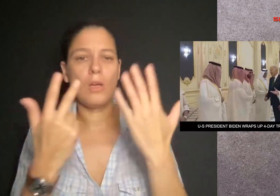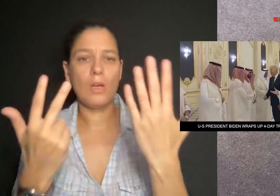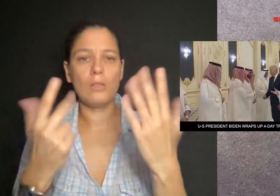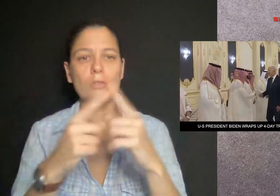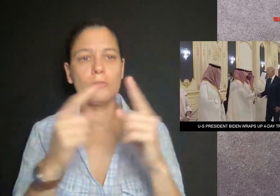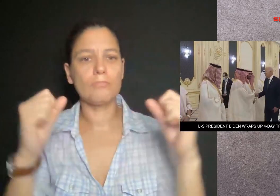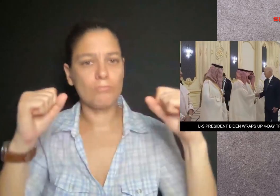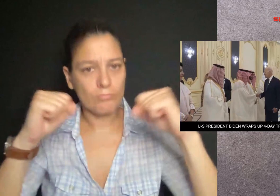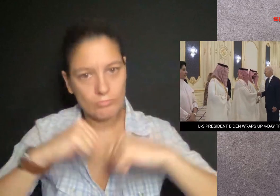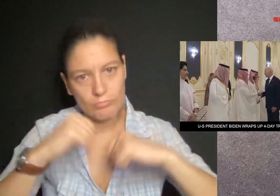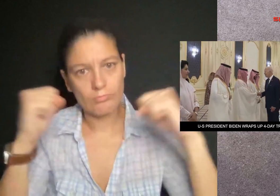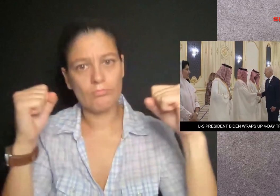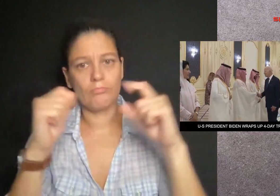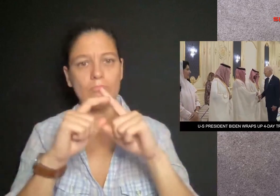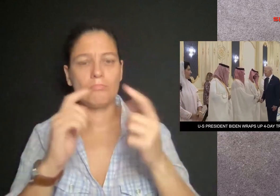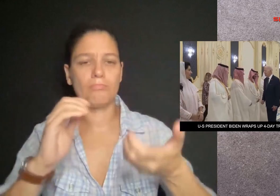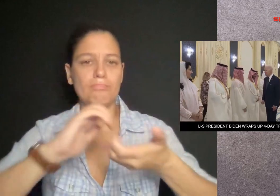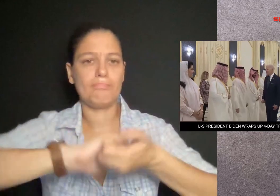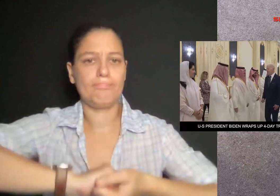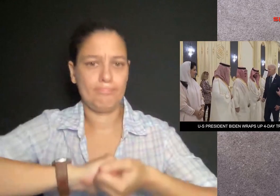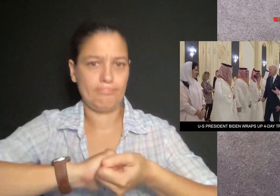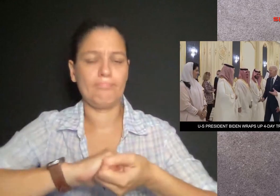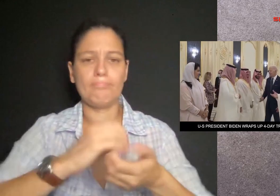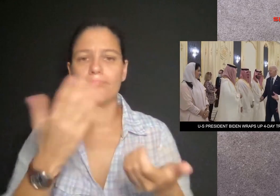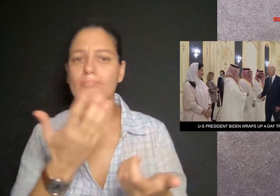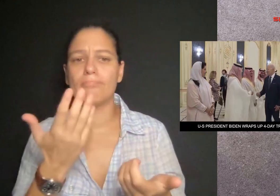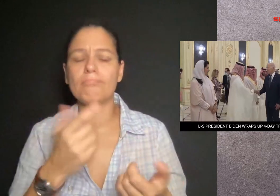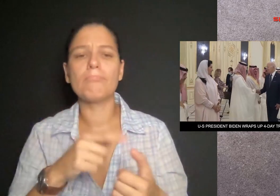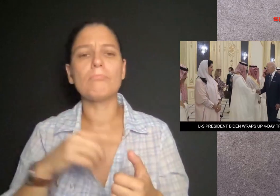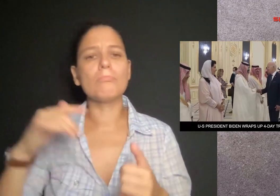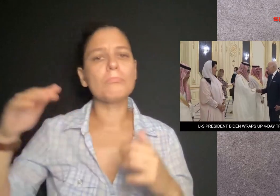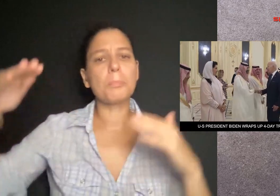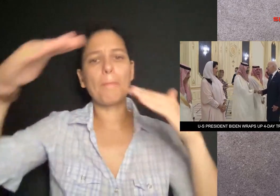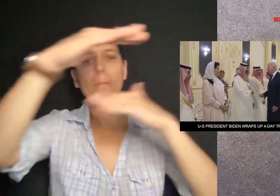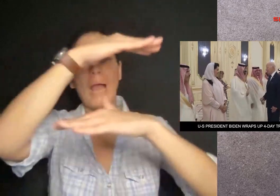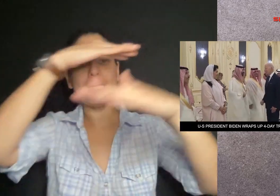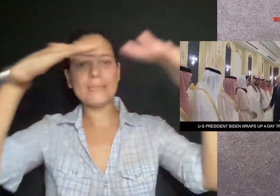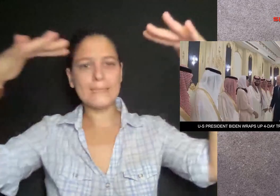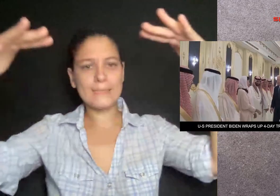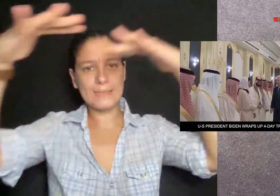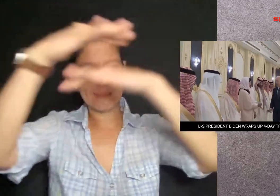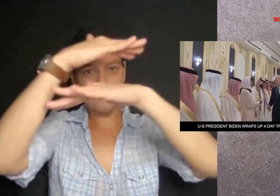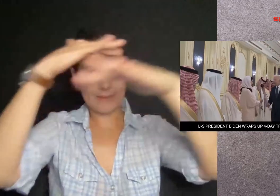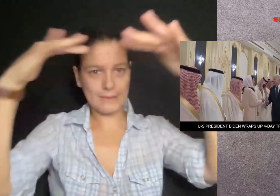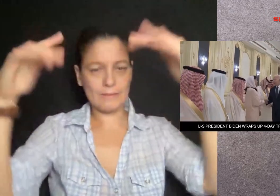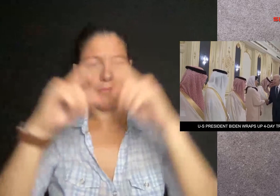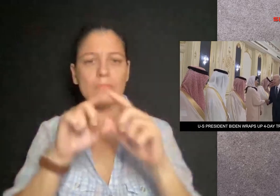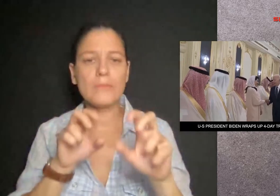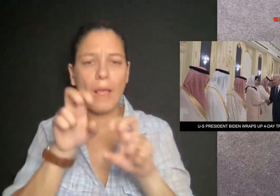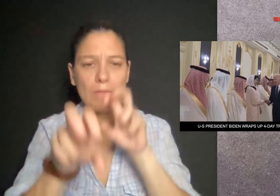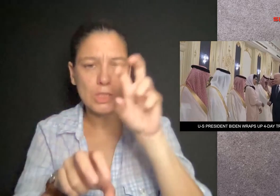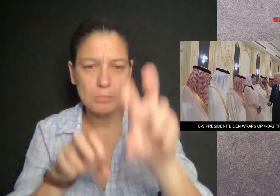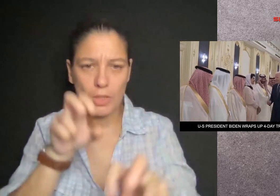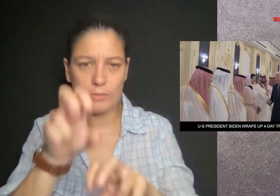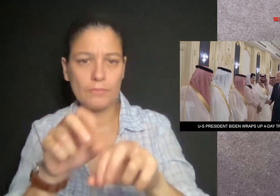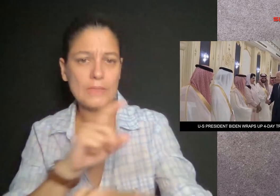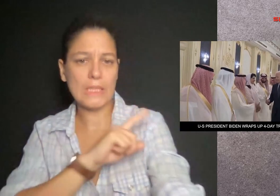The U.S. and Saudi Arabia signed 18 agreements in joint cooperation in